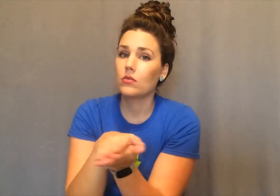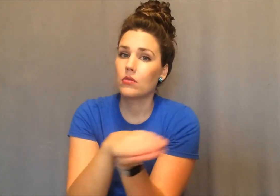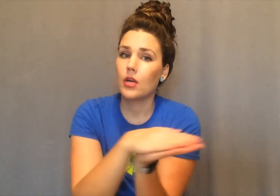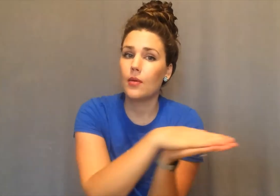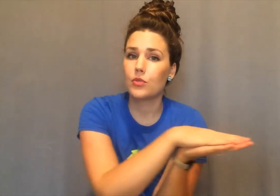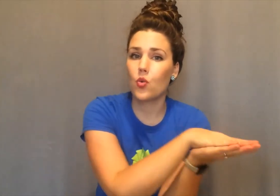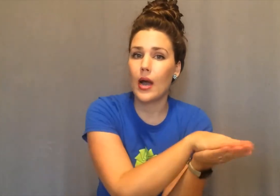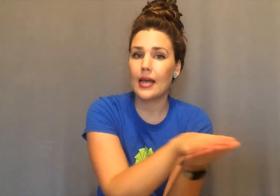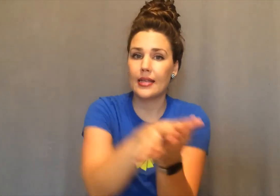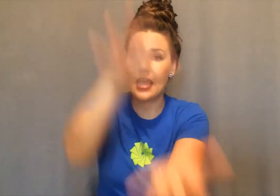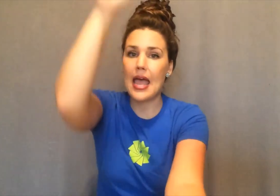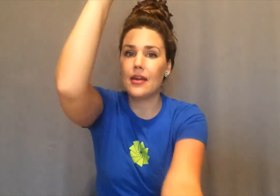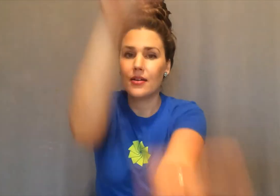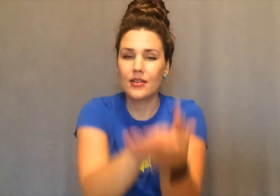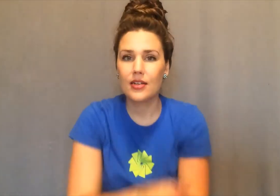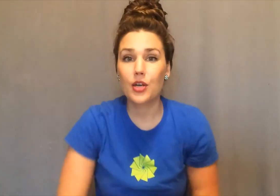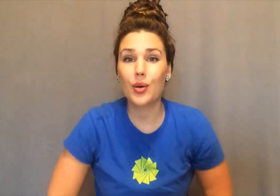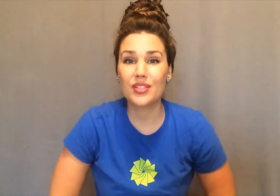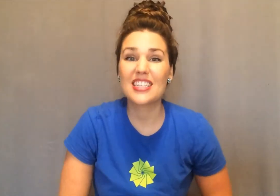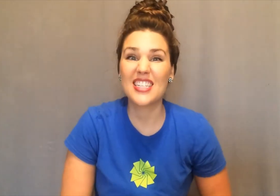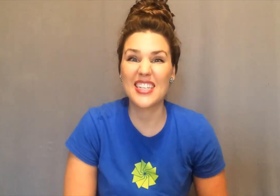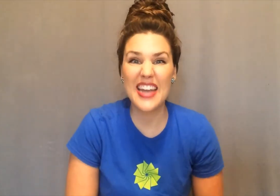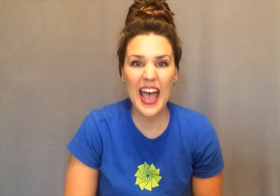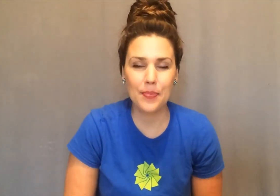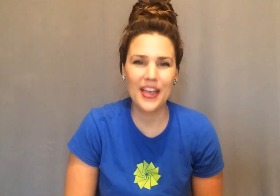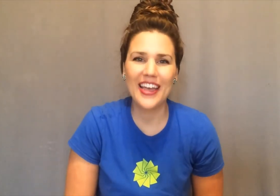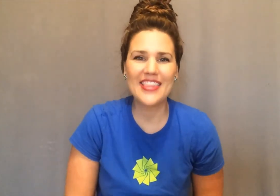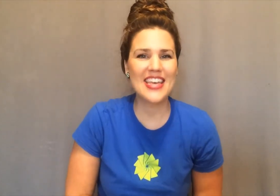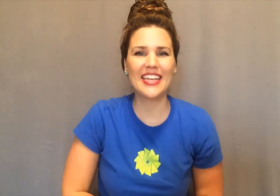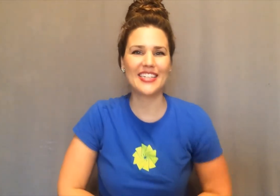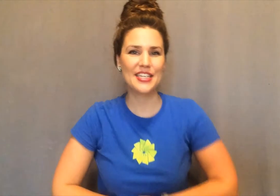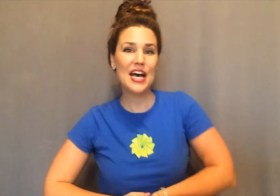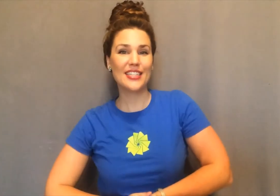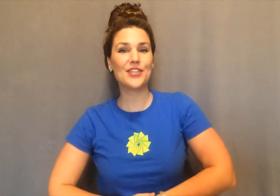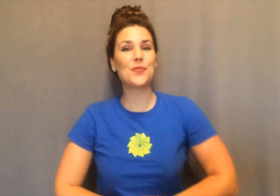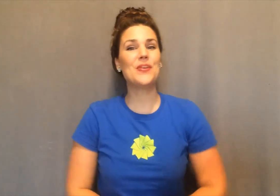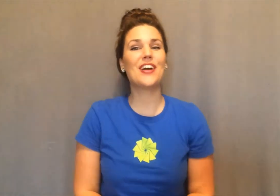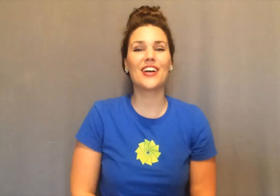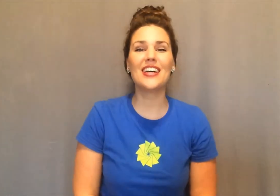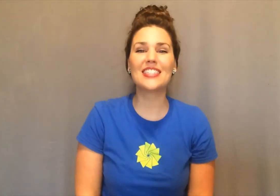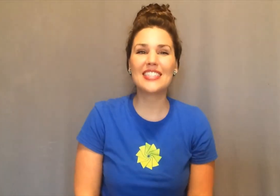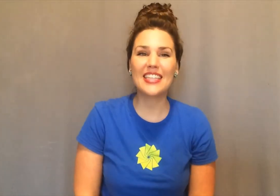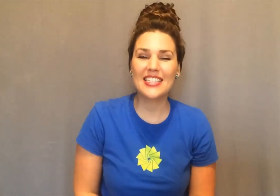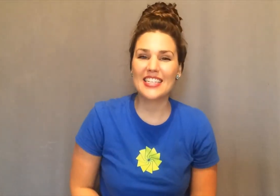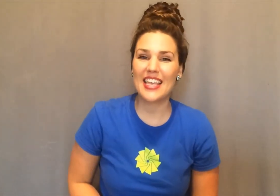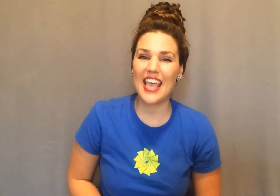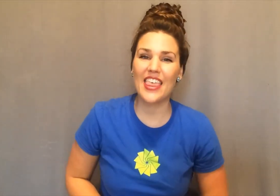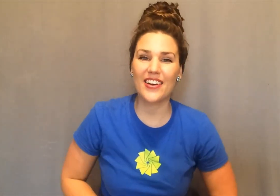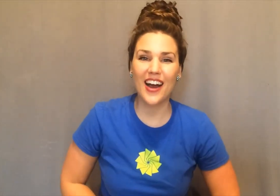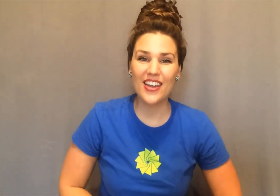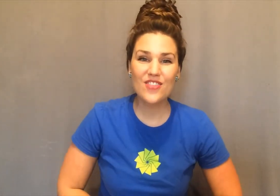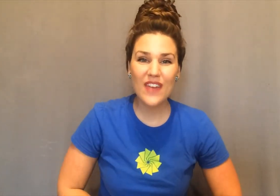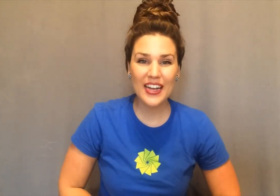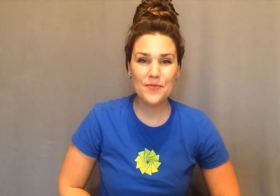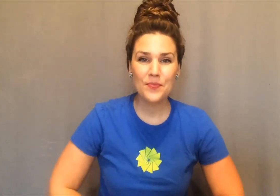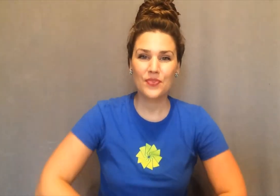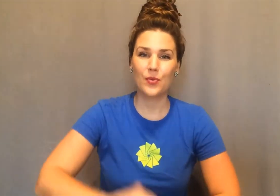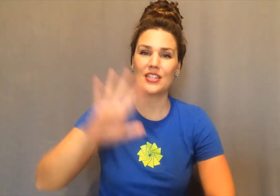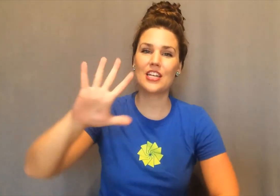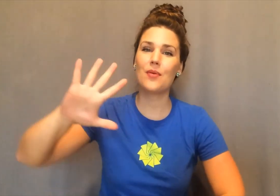comes quietly and goes snap in the end. So we are gonna sing this together. Are you ready? We're gonna start